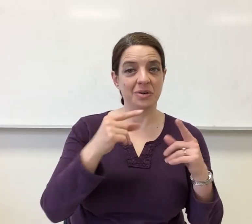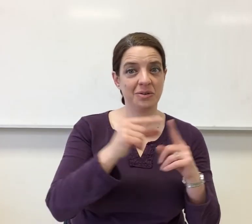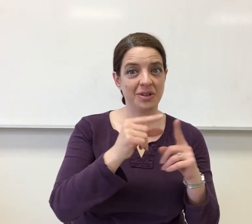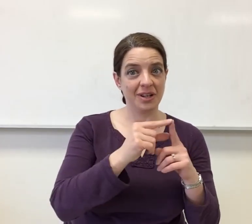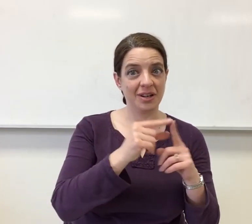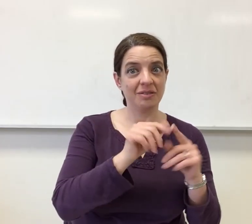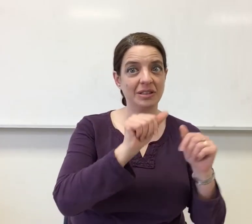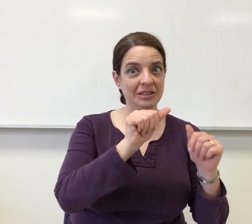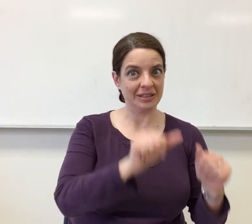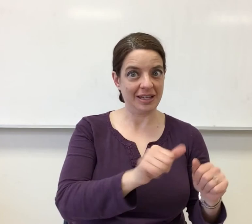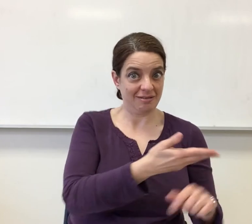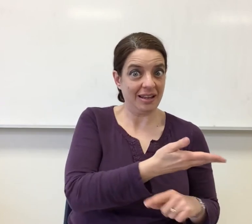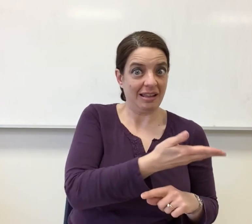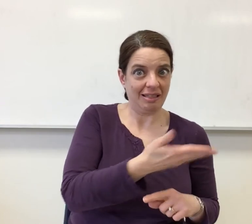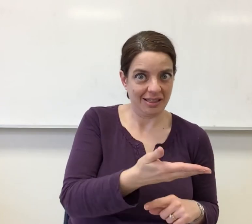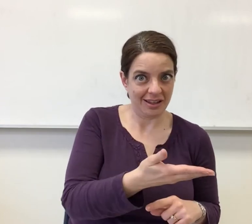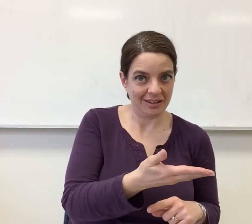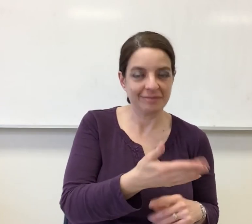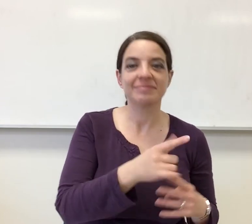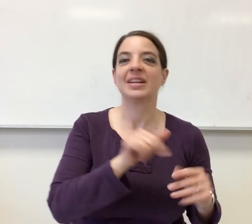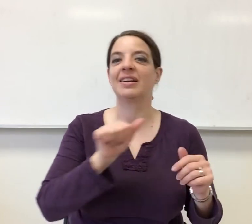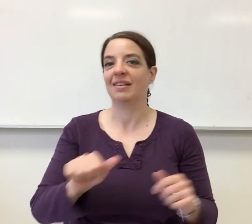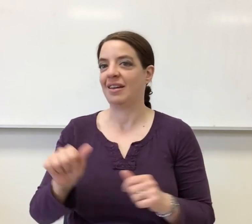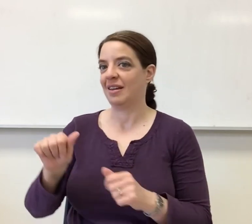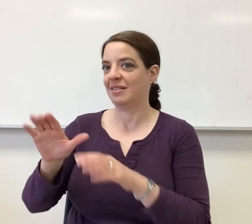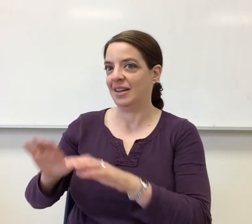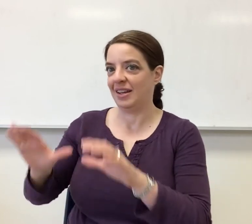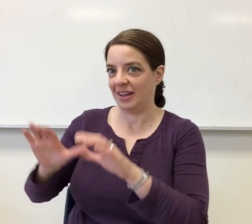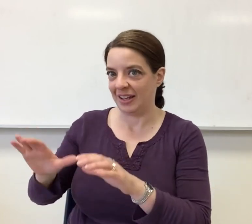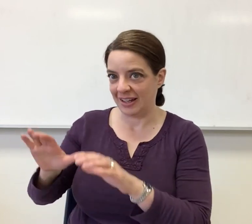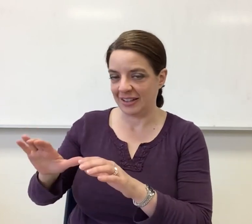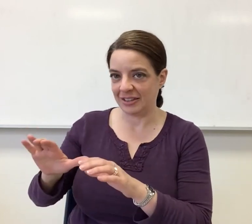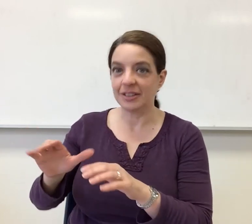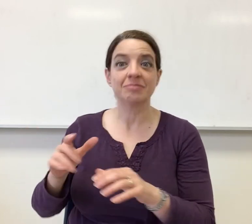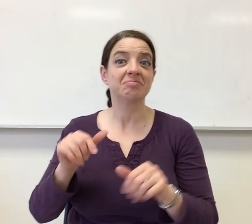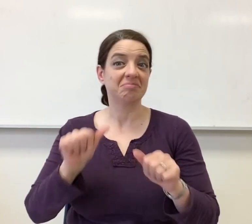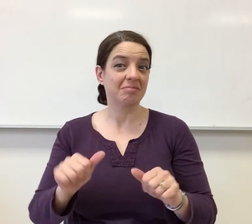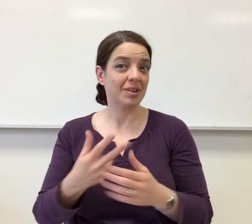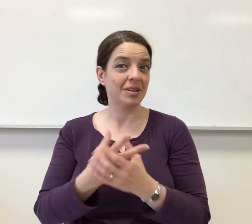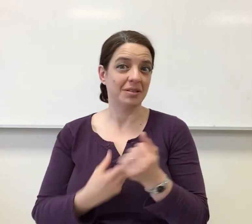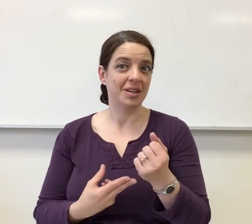In ASL we have words that can be both a thing and an action at the same time,